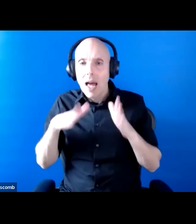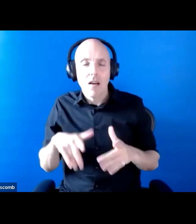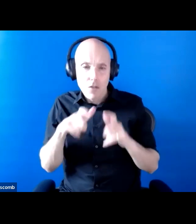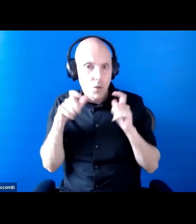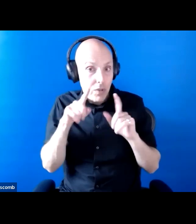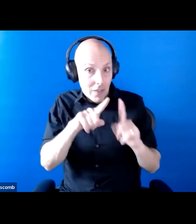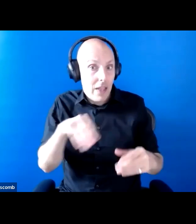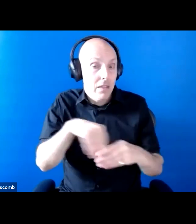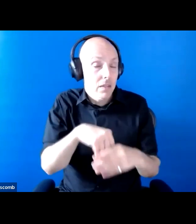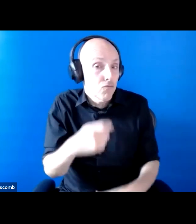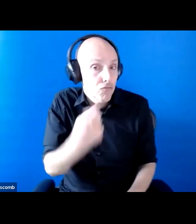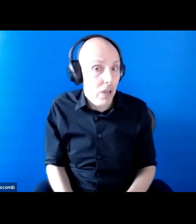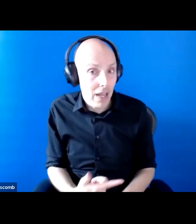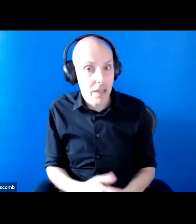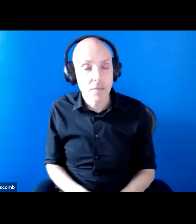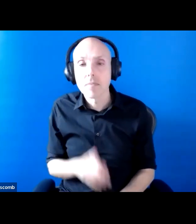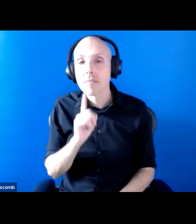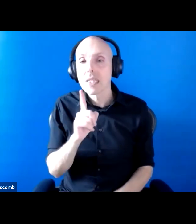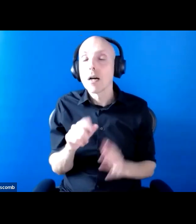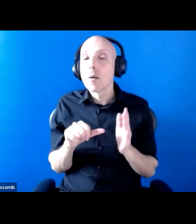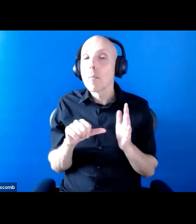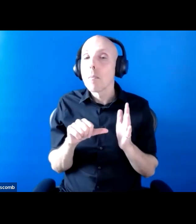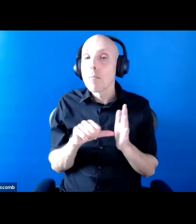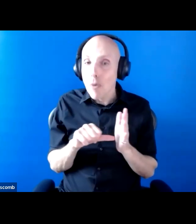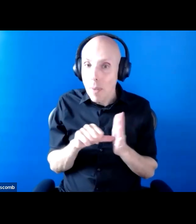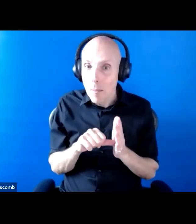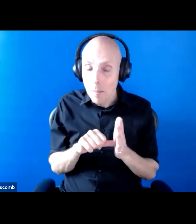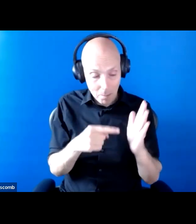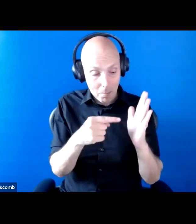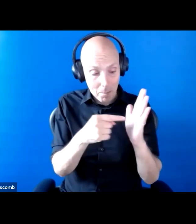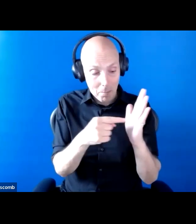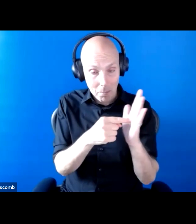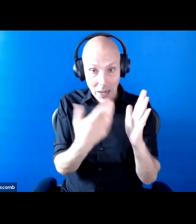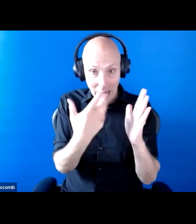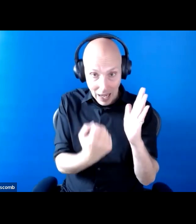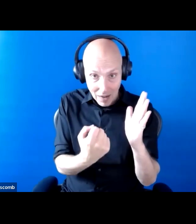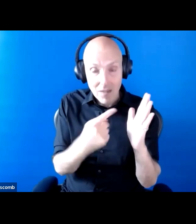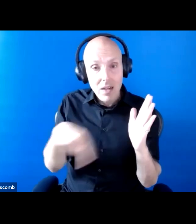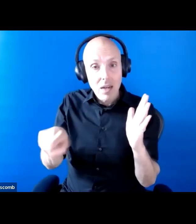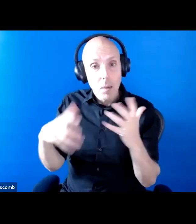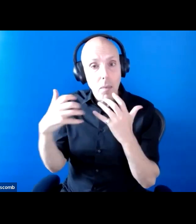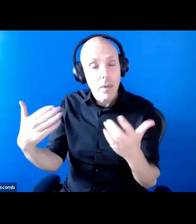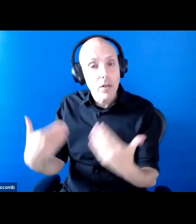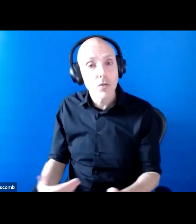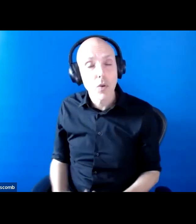The problem there was they weren't communicated to the wider public civic leaders who spoke,